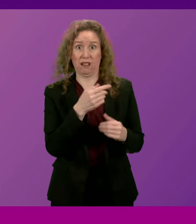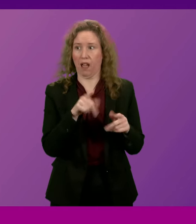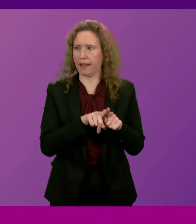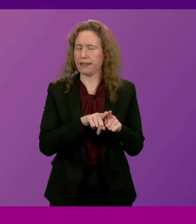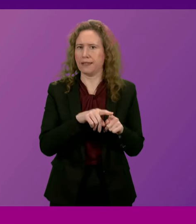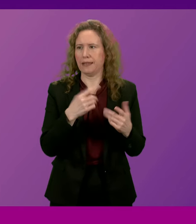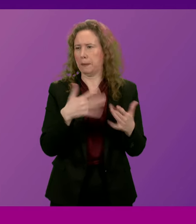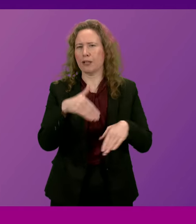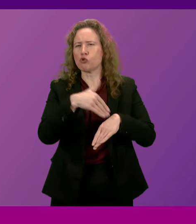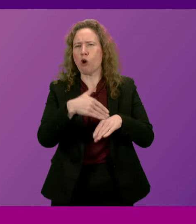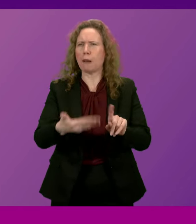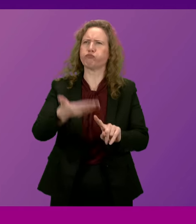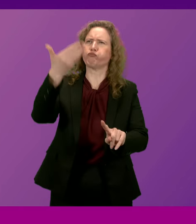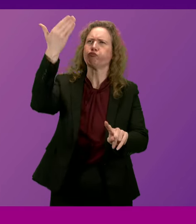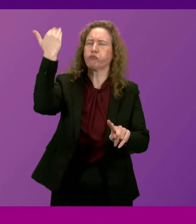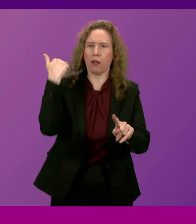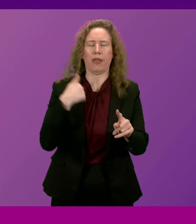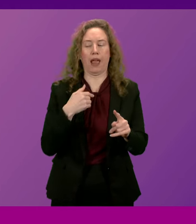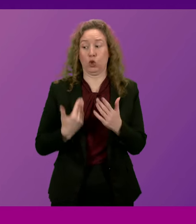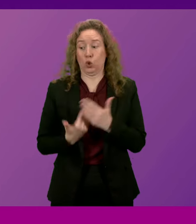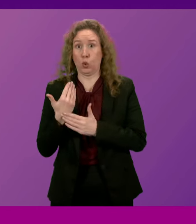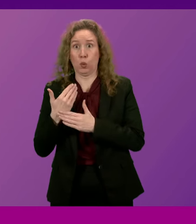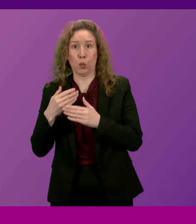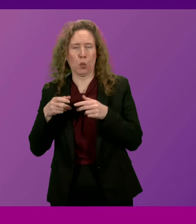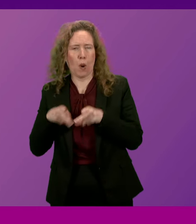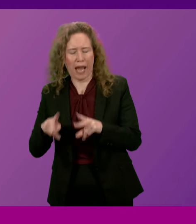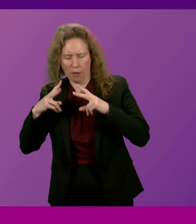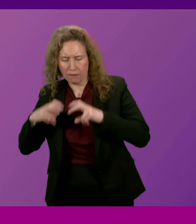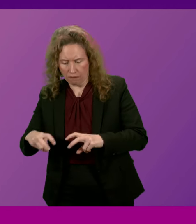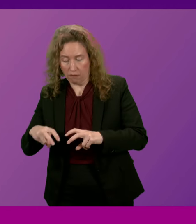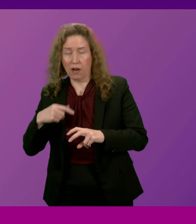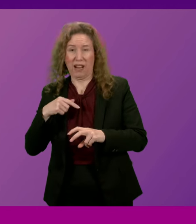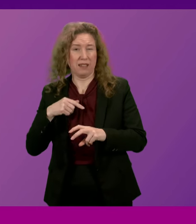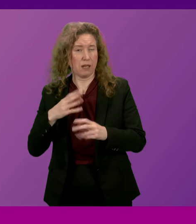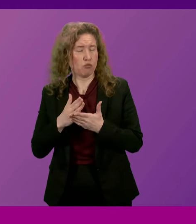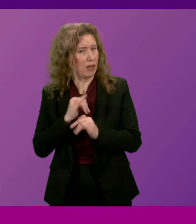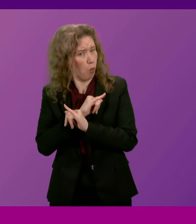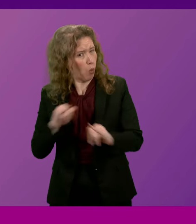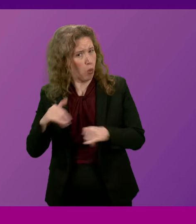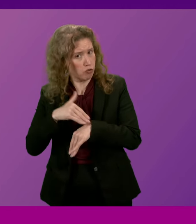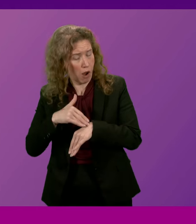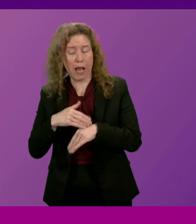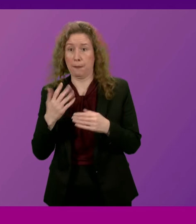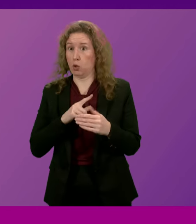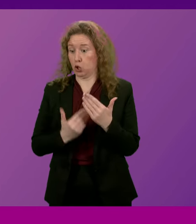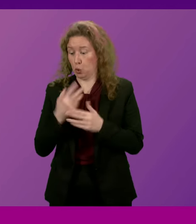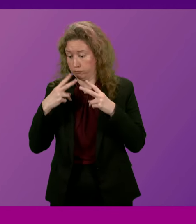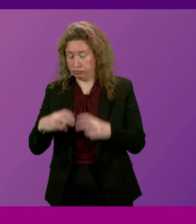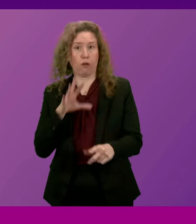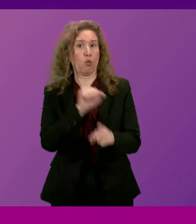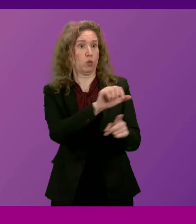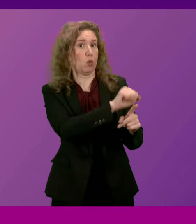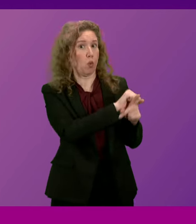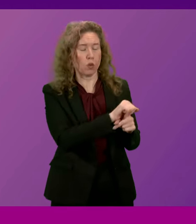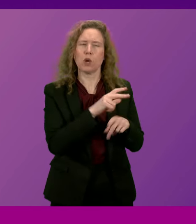committed some of the worst crimes imaginable in our society. So Police Scotland does focus on